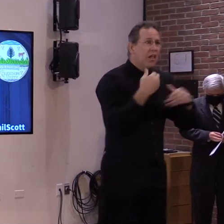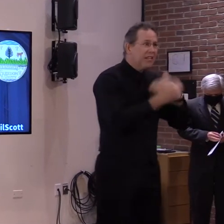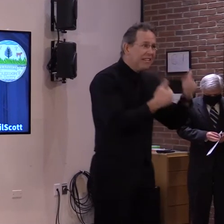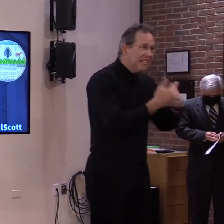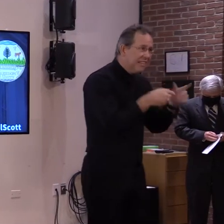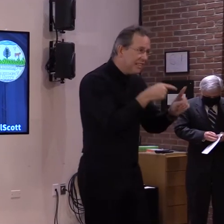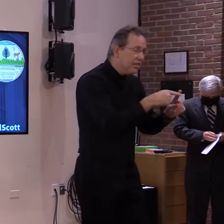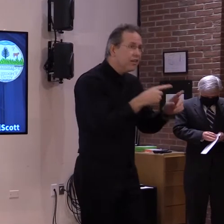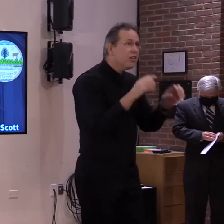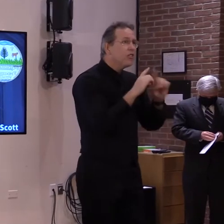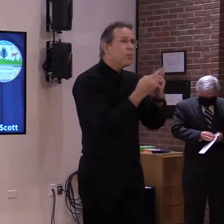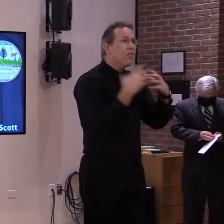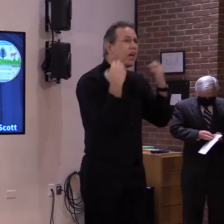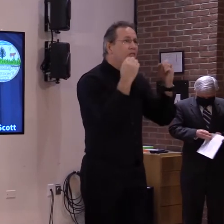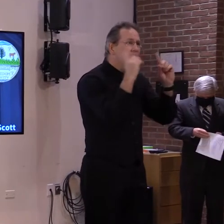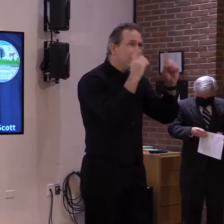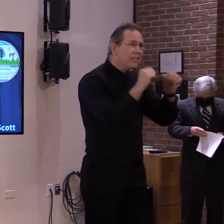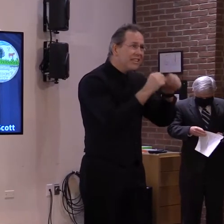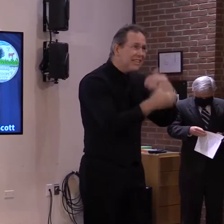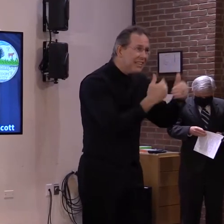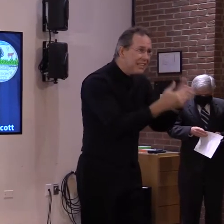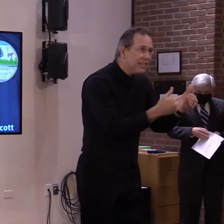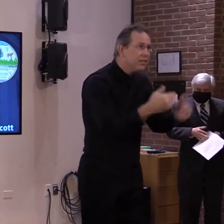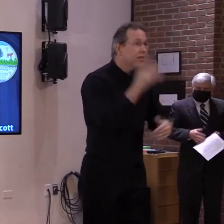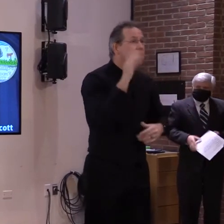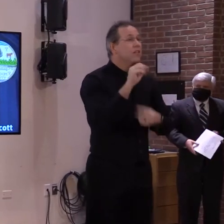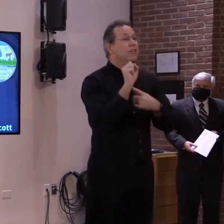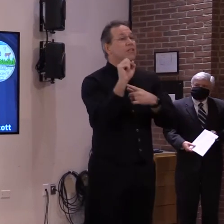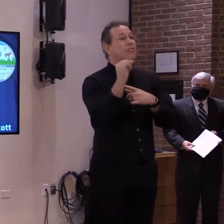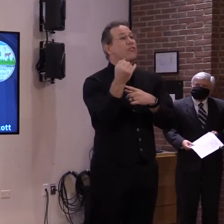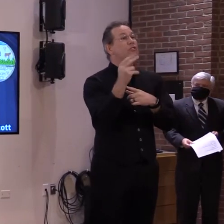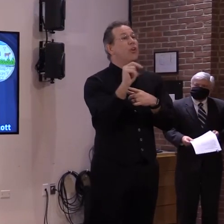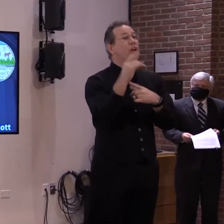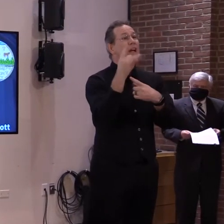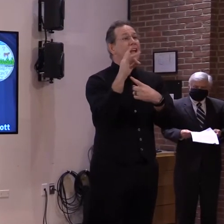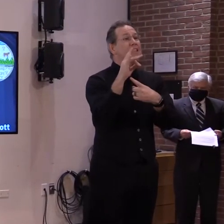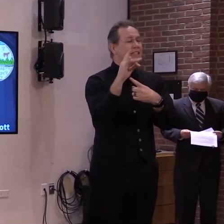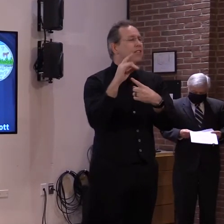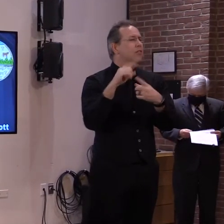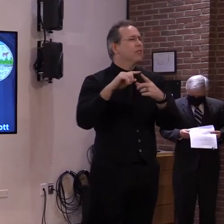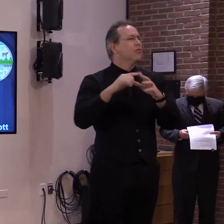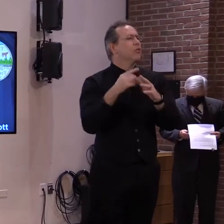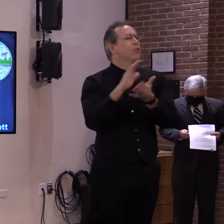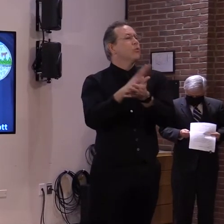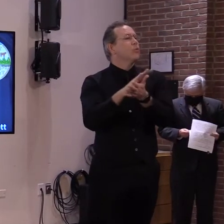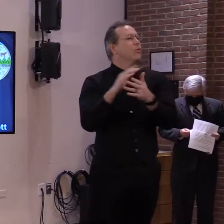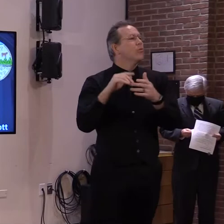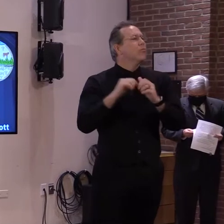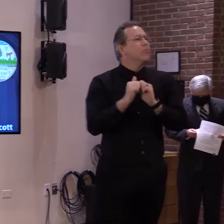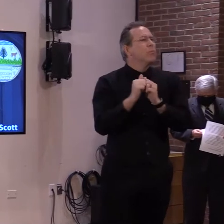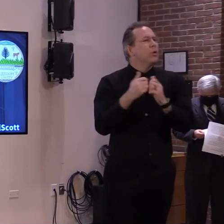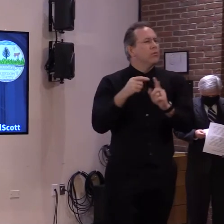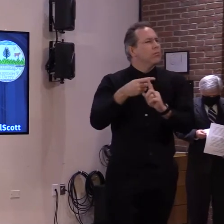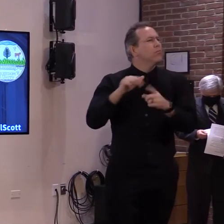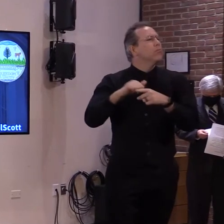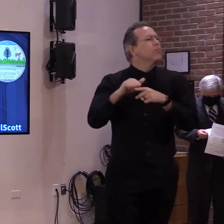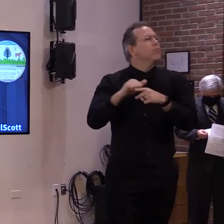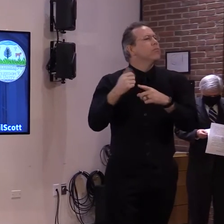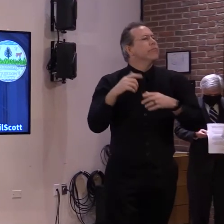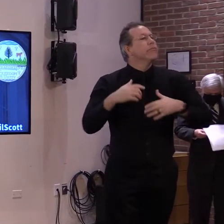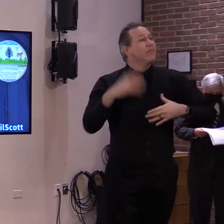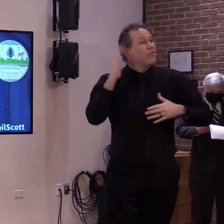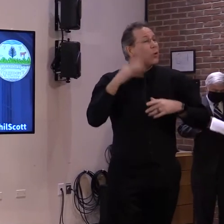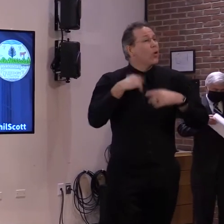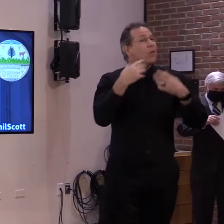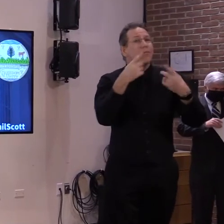18th, we will move into phase two of our sports and recreation guidance. Several weeks ago,